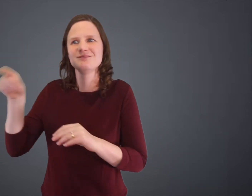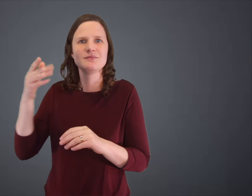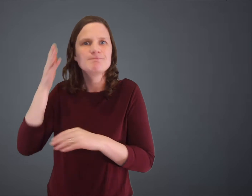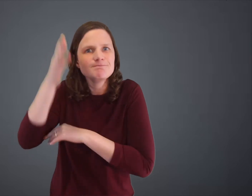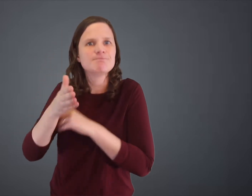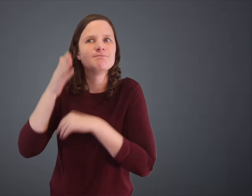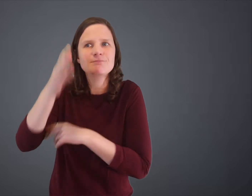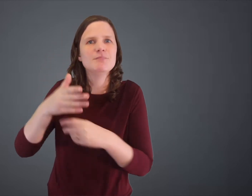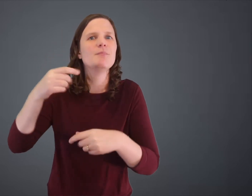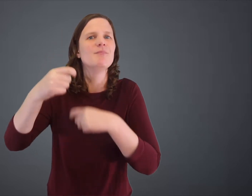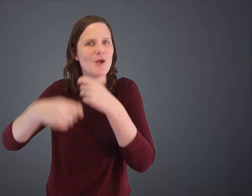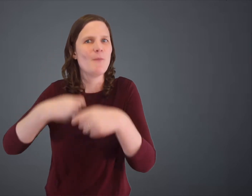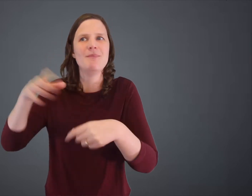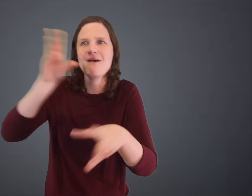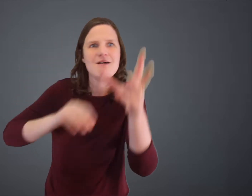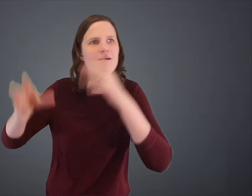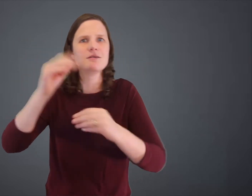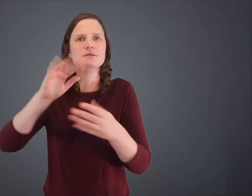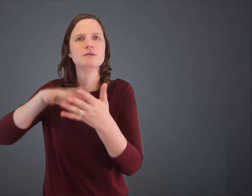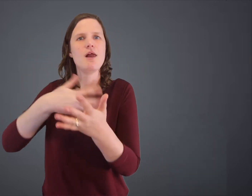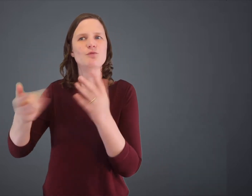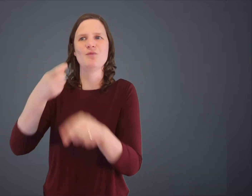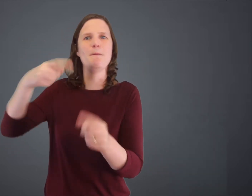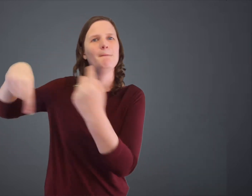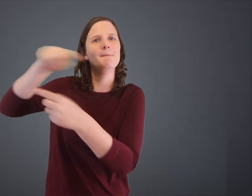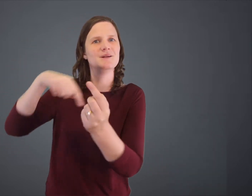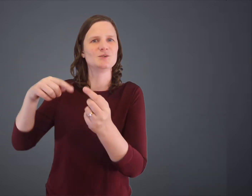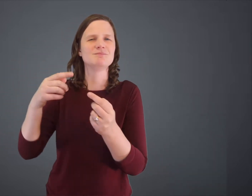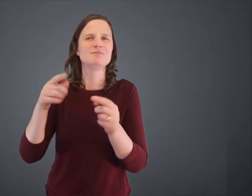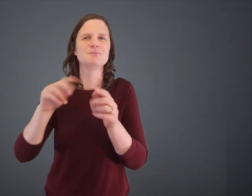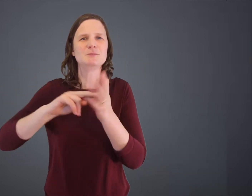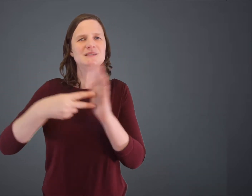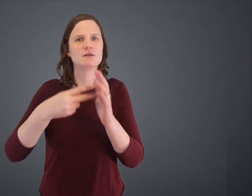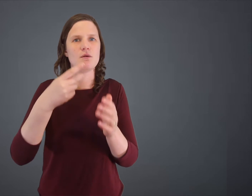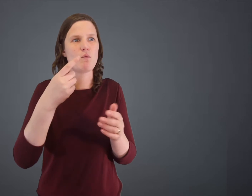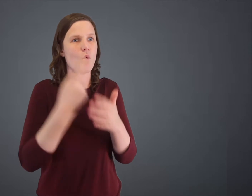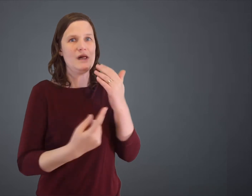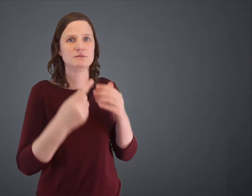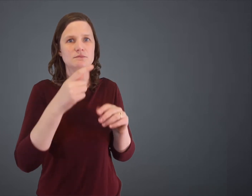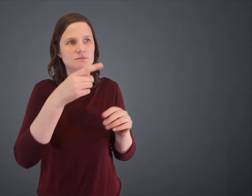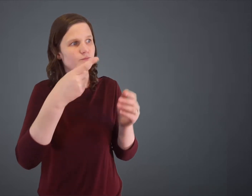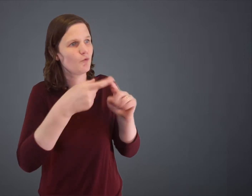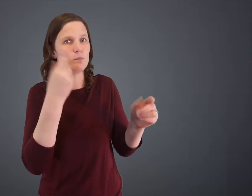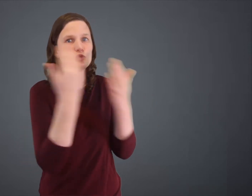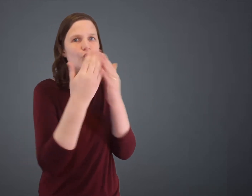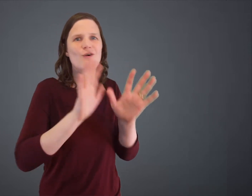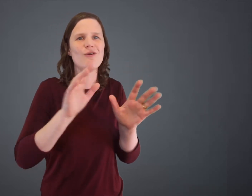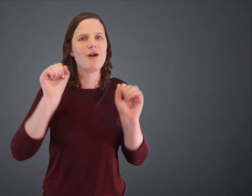and she learned sign language from watching them play football. Which means that refugees don't just